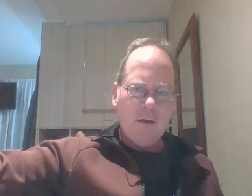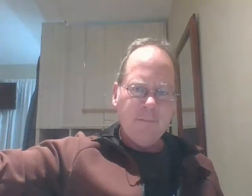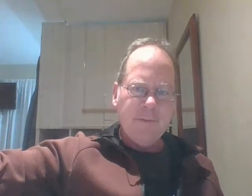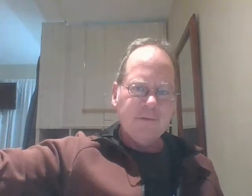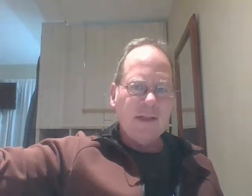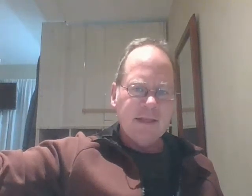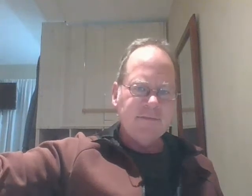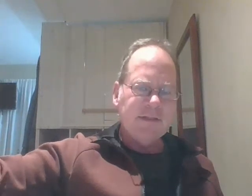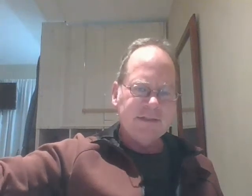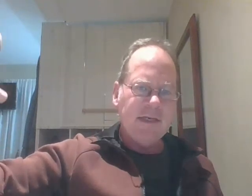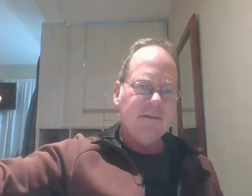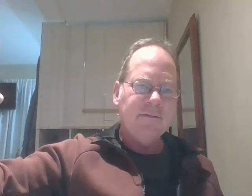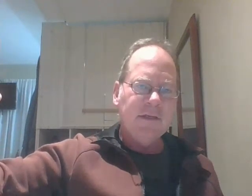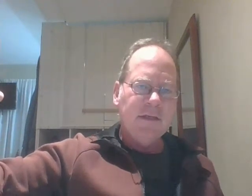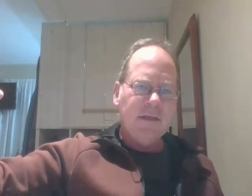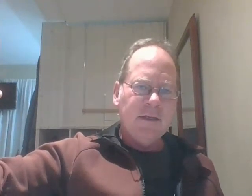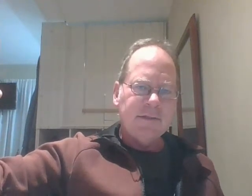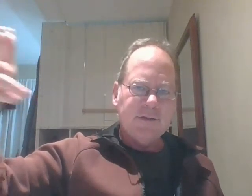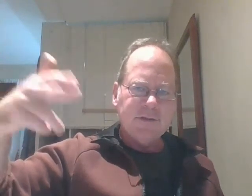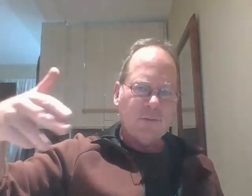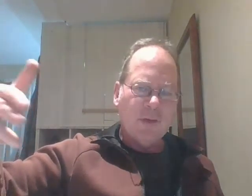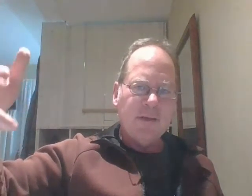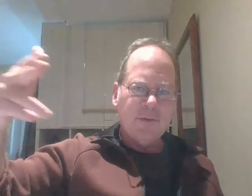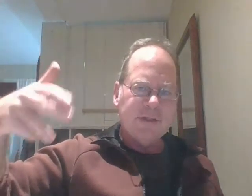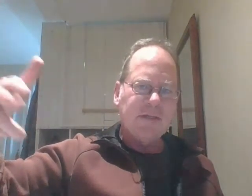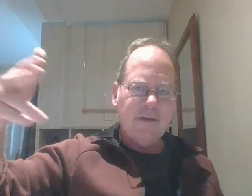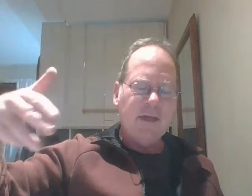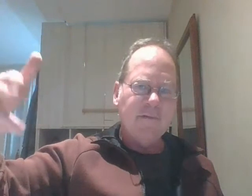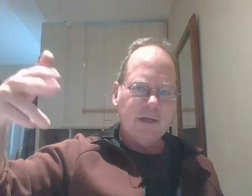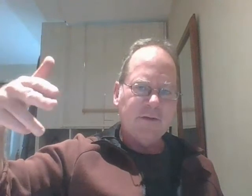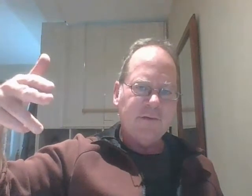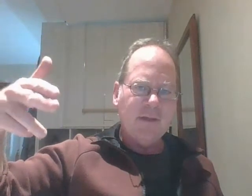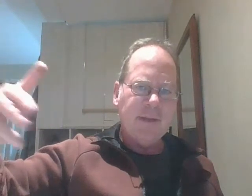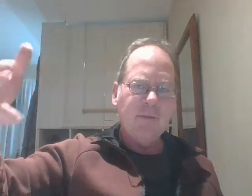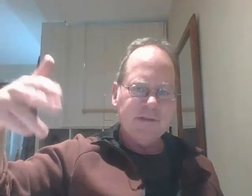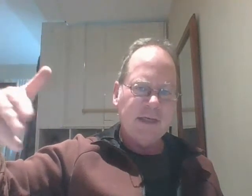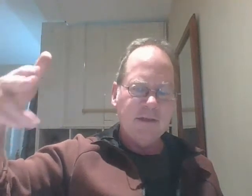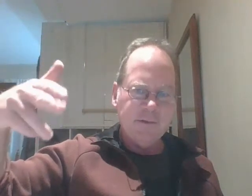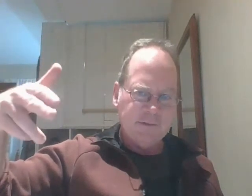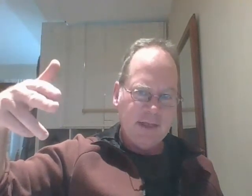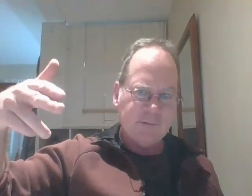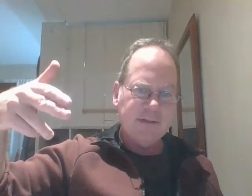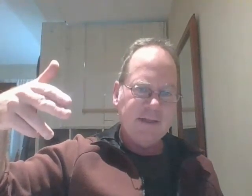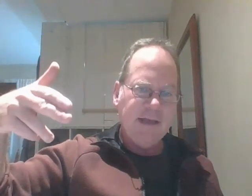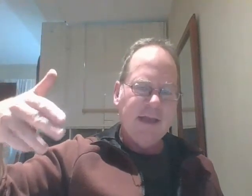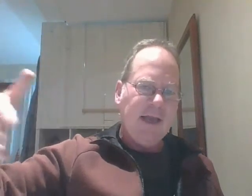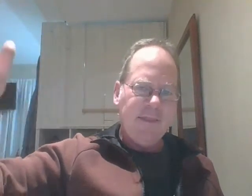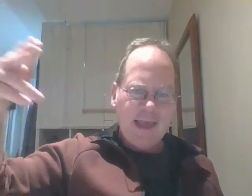there's less of incentive to destroy the productive value of the country and the people inside the country that's why i say that and they have a